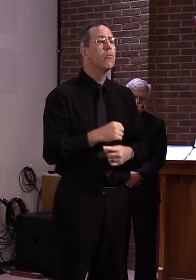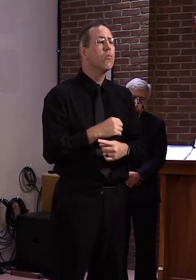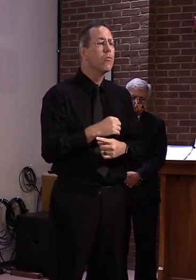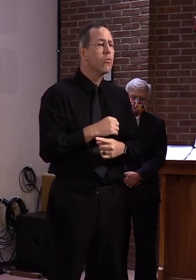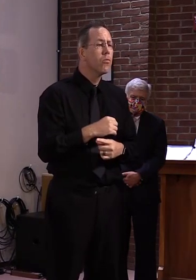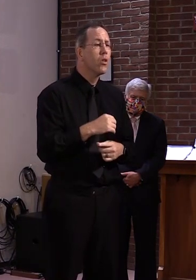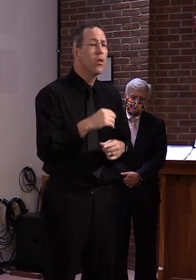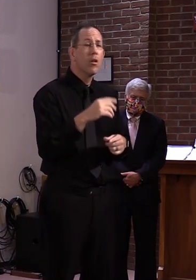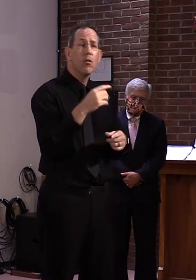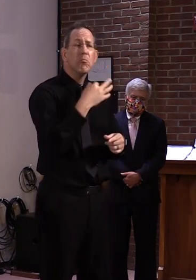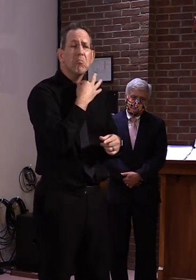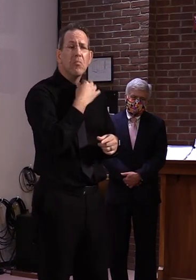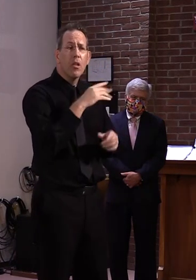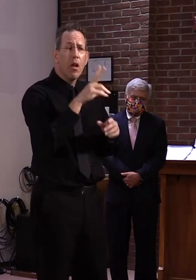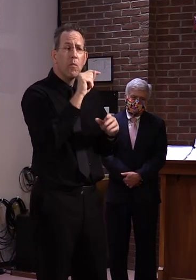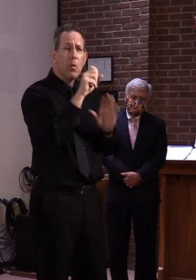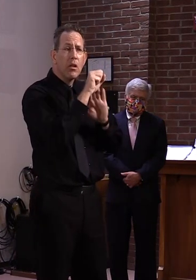time?